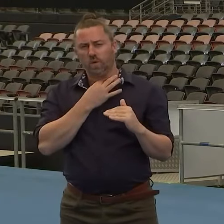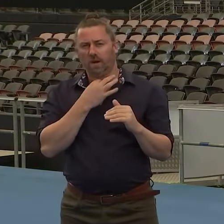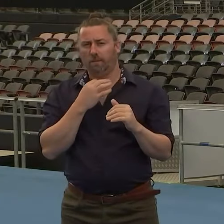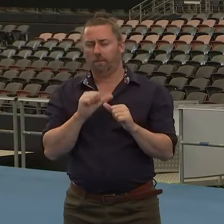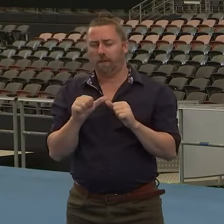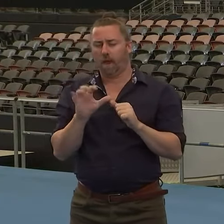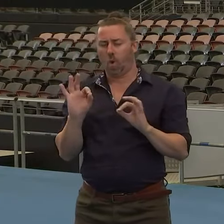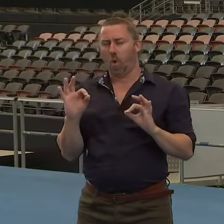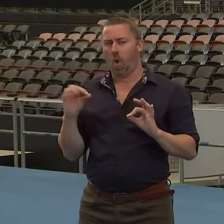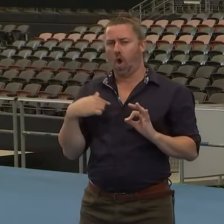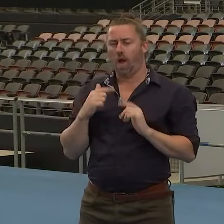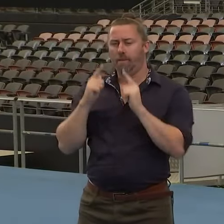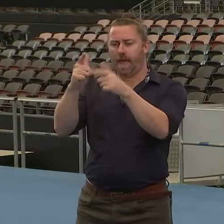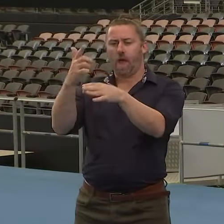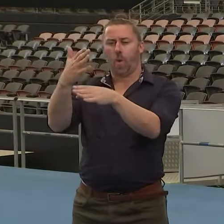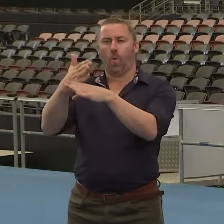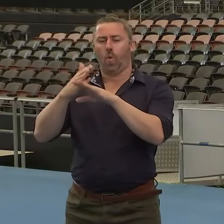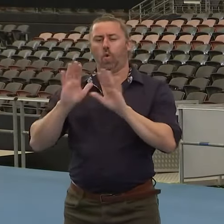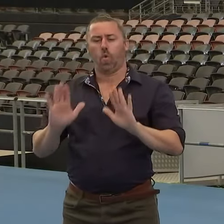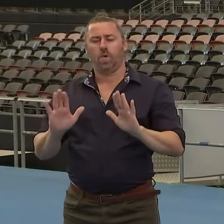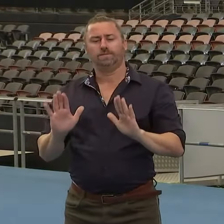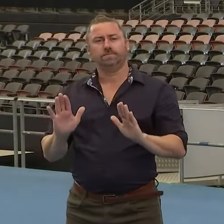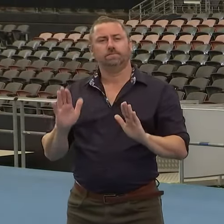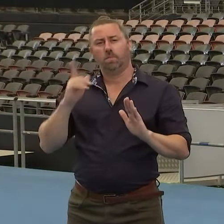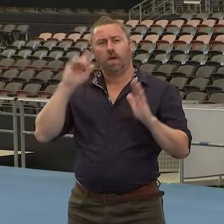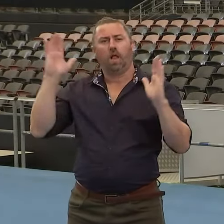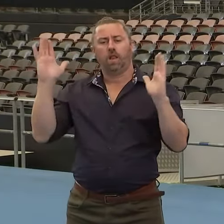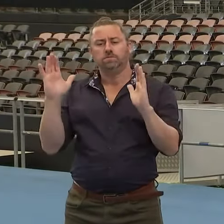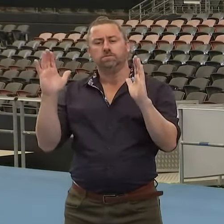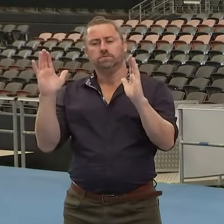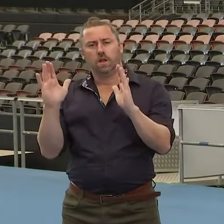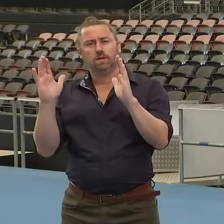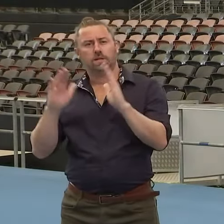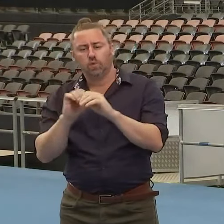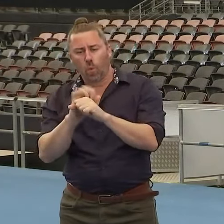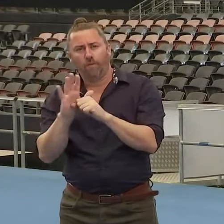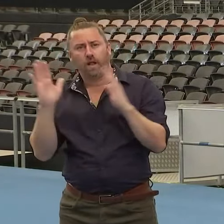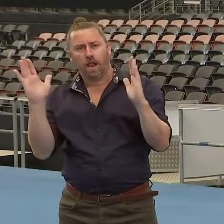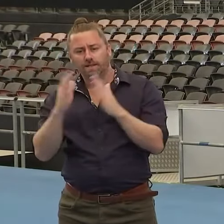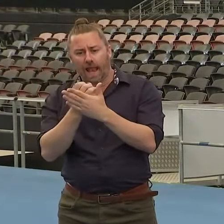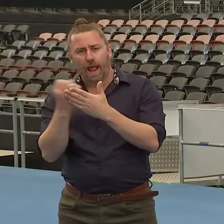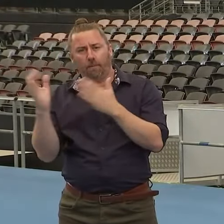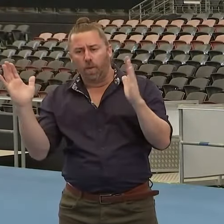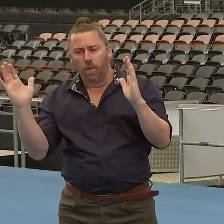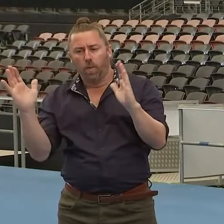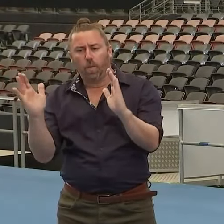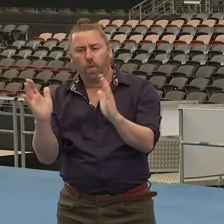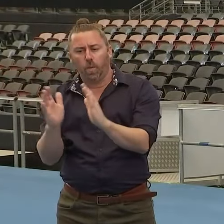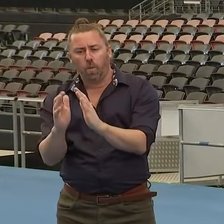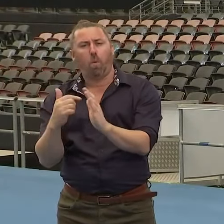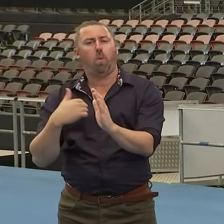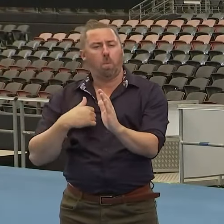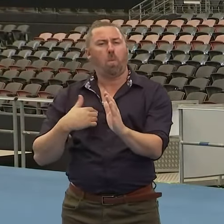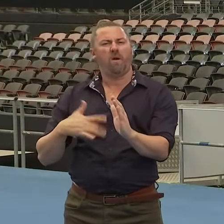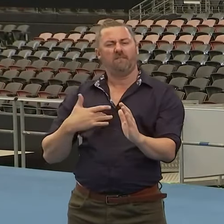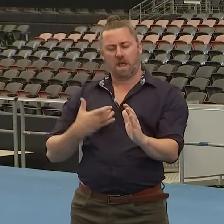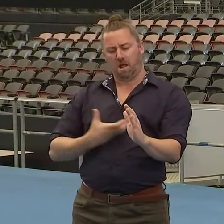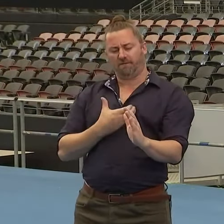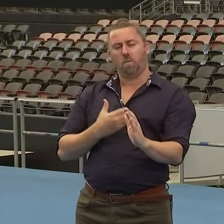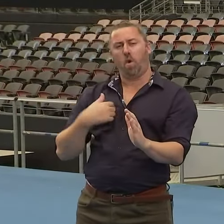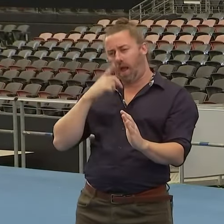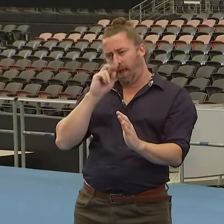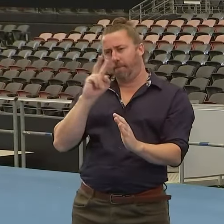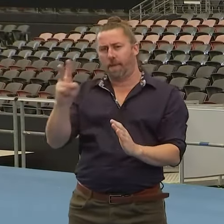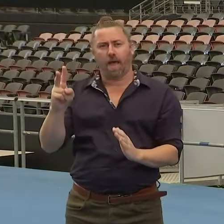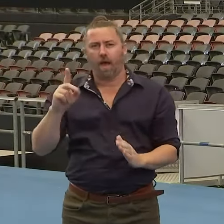be returning to work at the moment until we get through this wave. So, it is a very good advice there for people, but I am quite